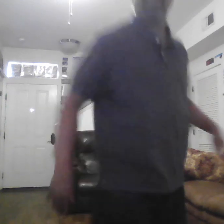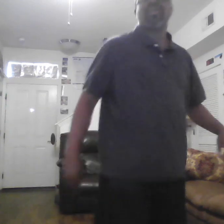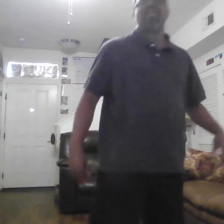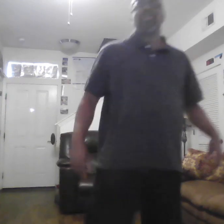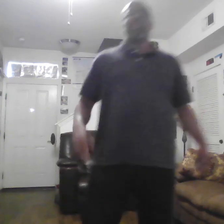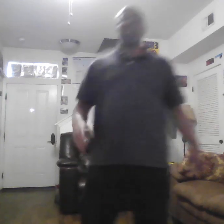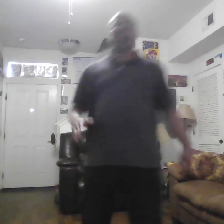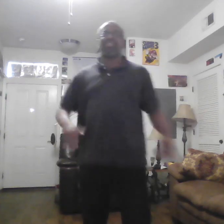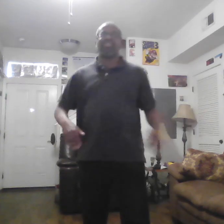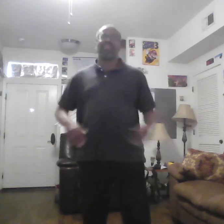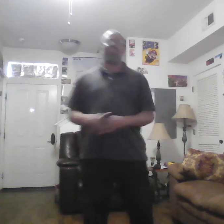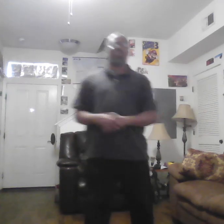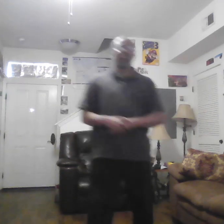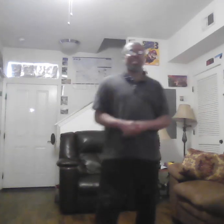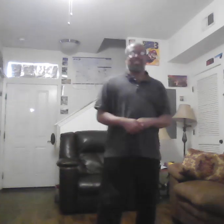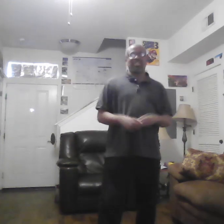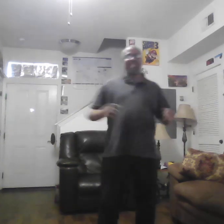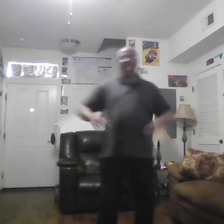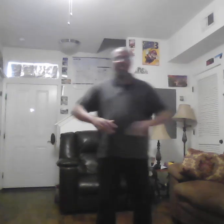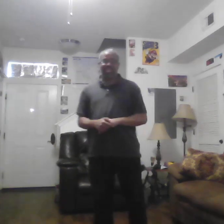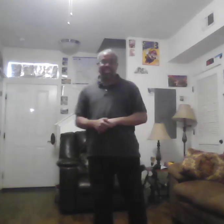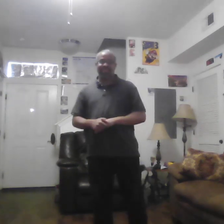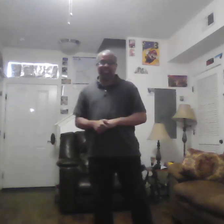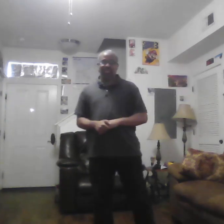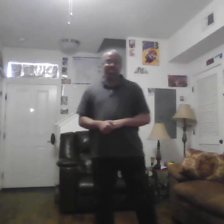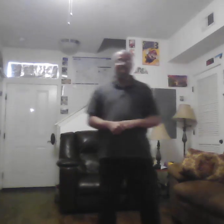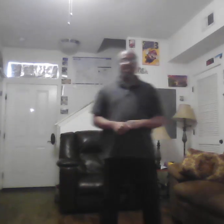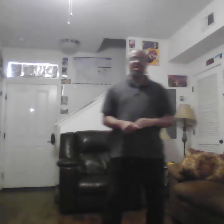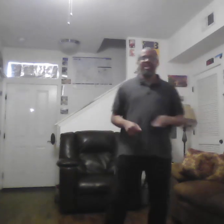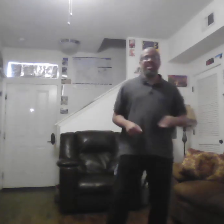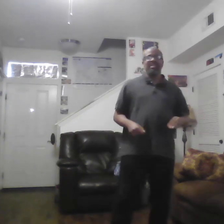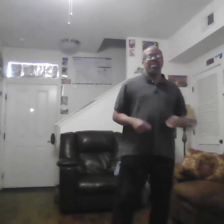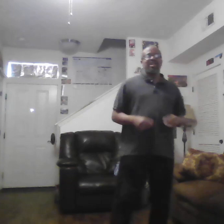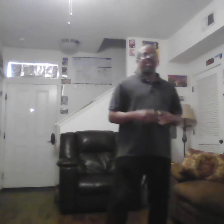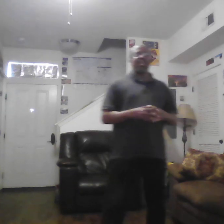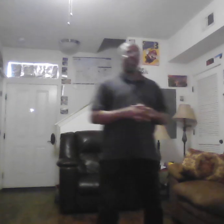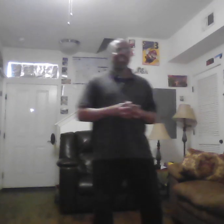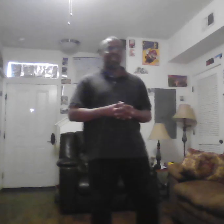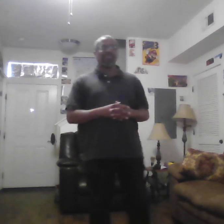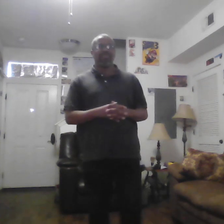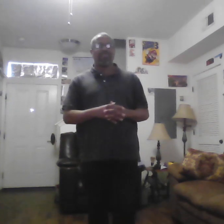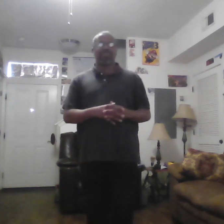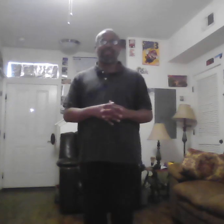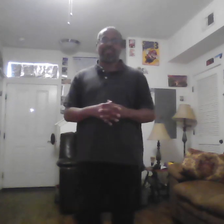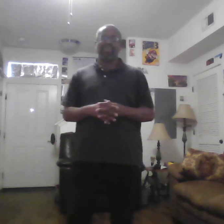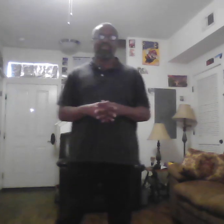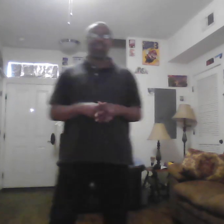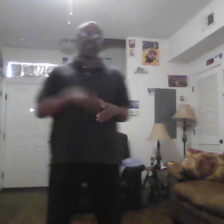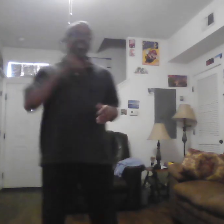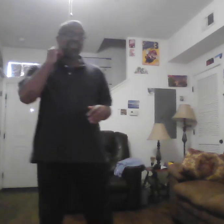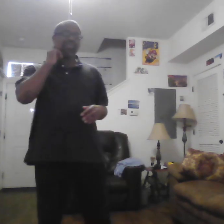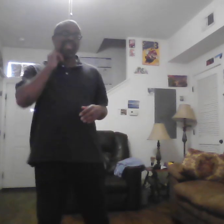all right y'all welcome back to the domino seven show all right now time for for the final thought okay